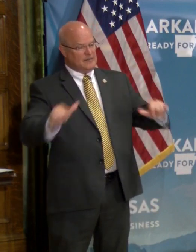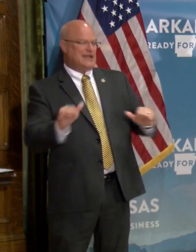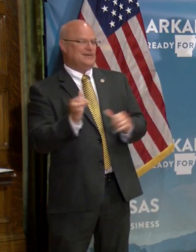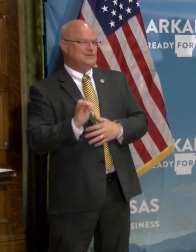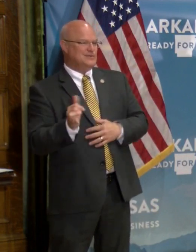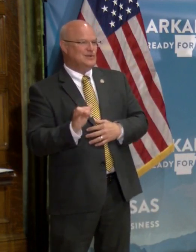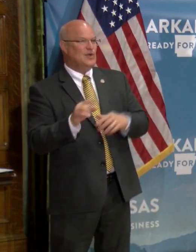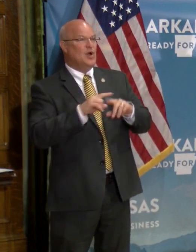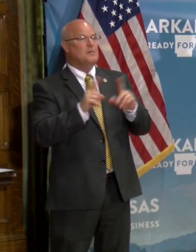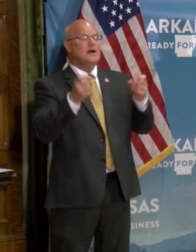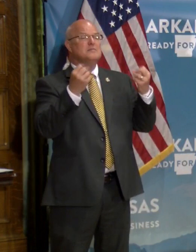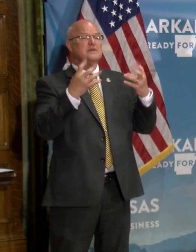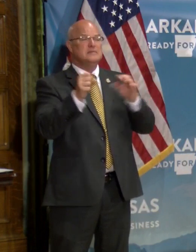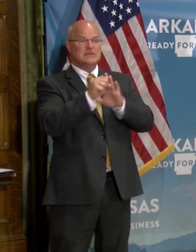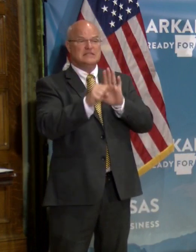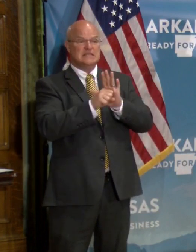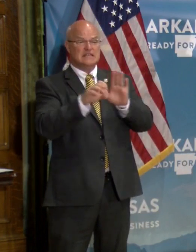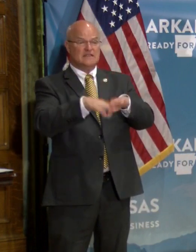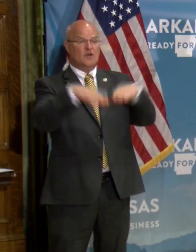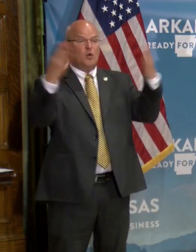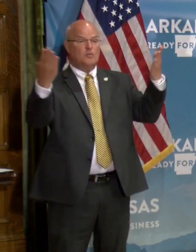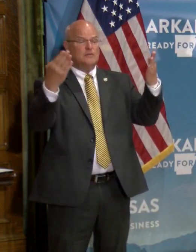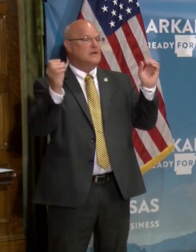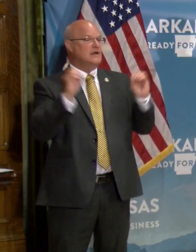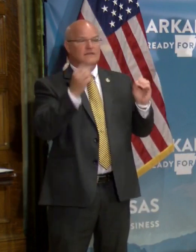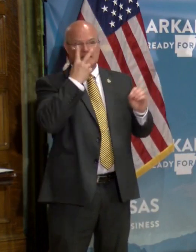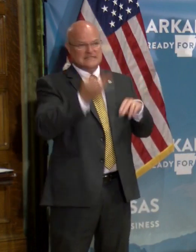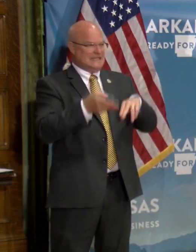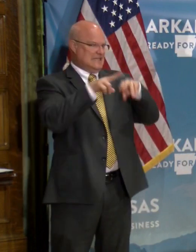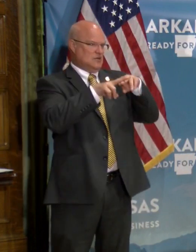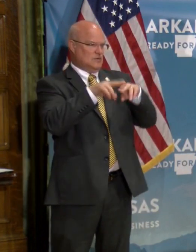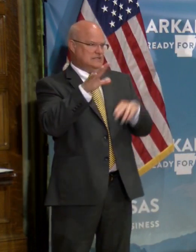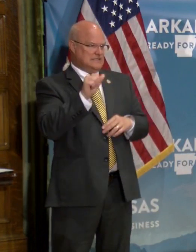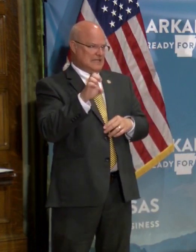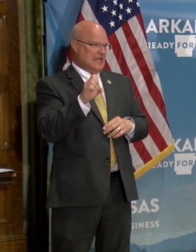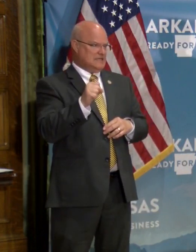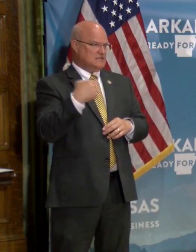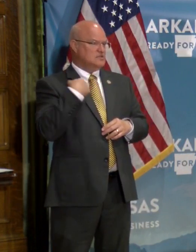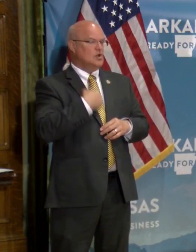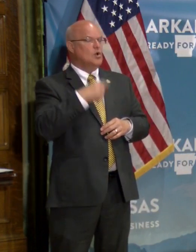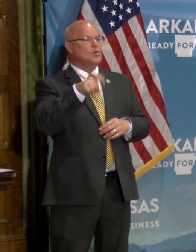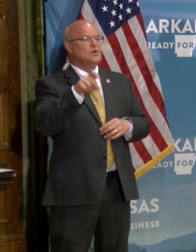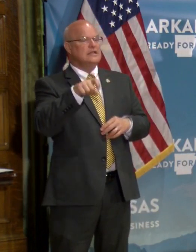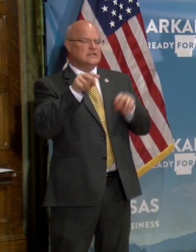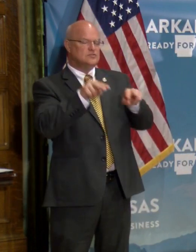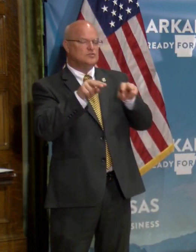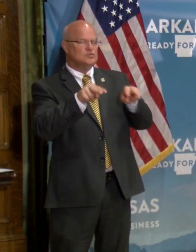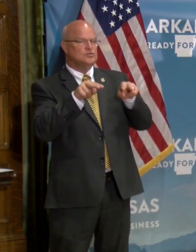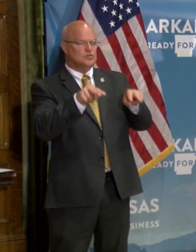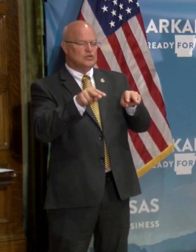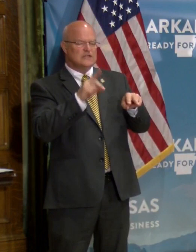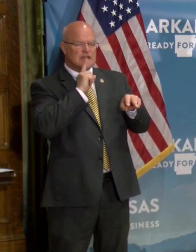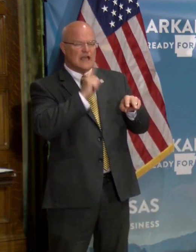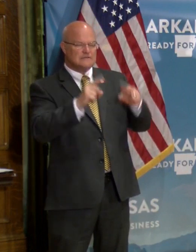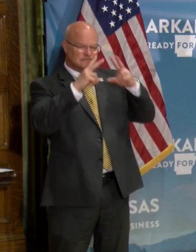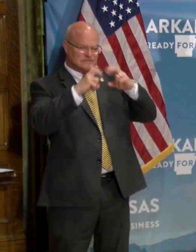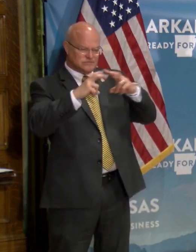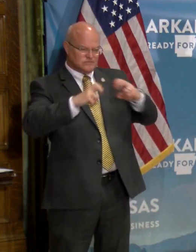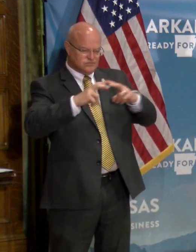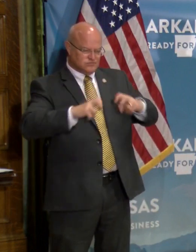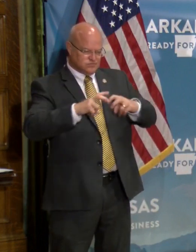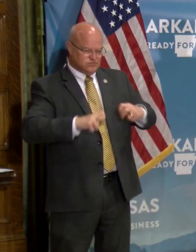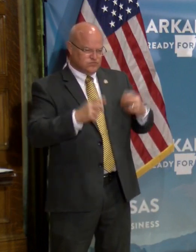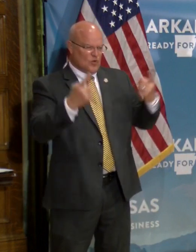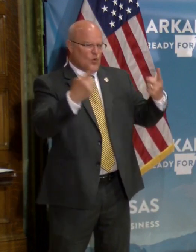time. But there are many states that have opened up and have not seen an increase in cases. So we need to look down and actually see what's